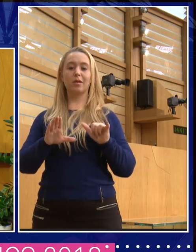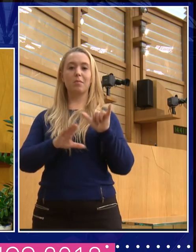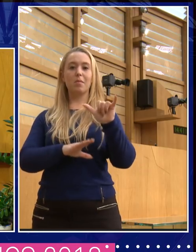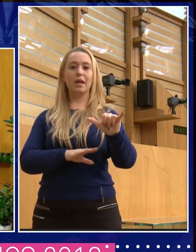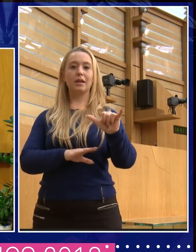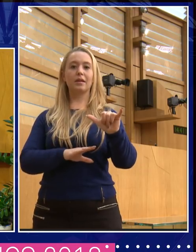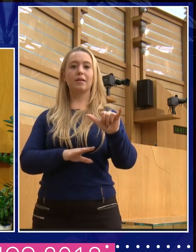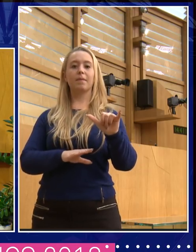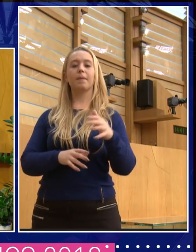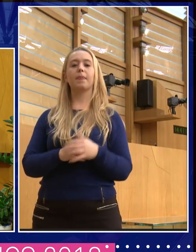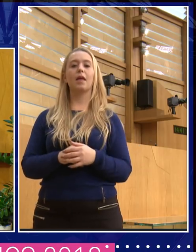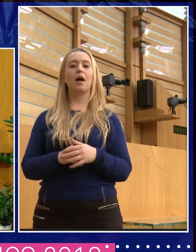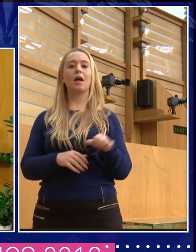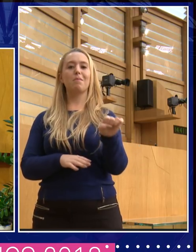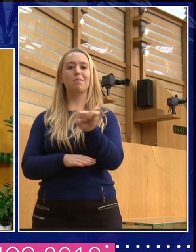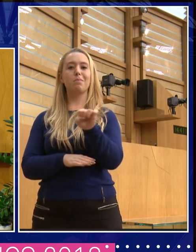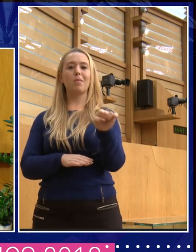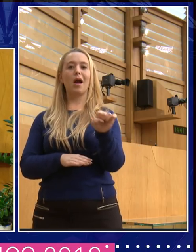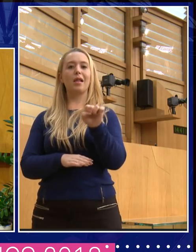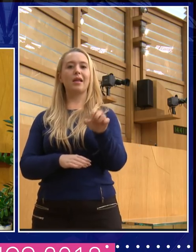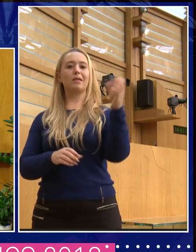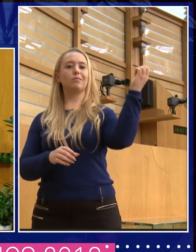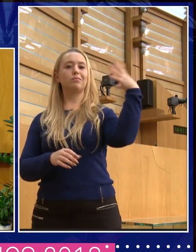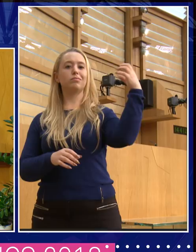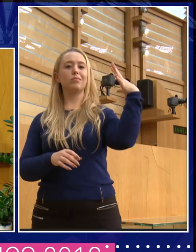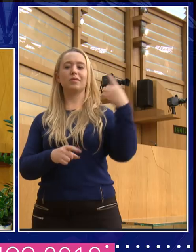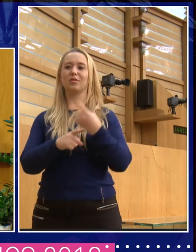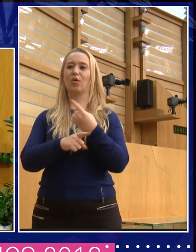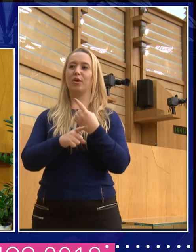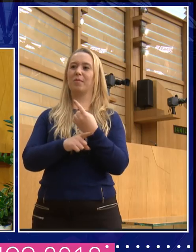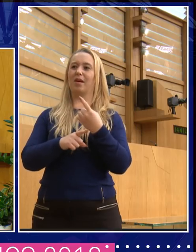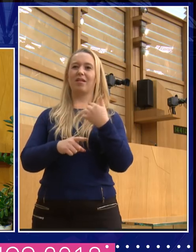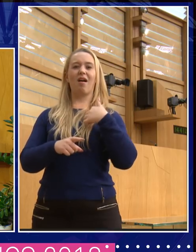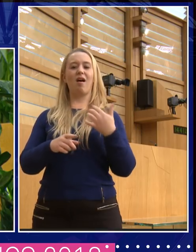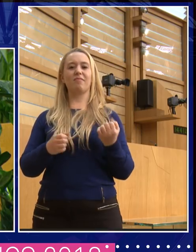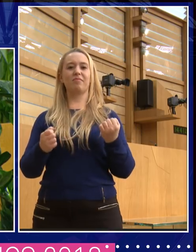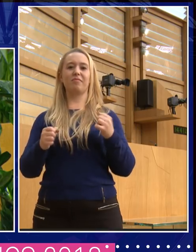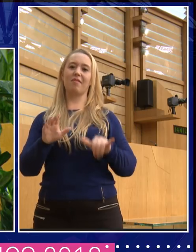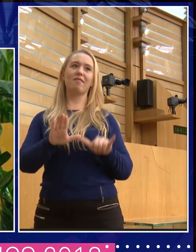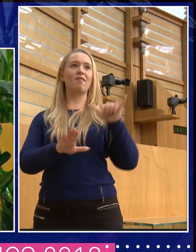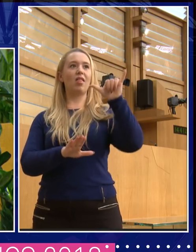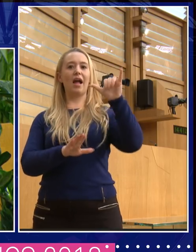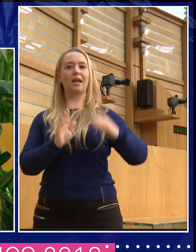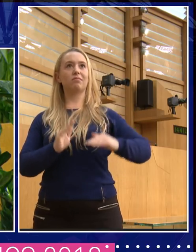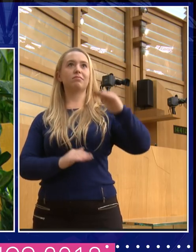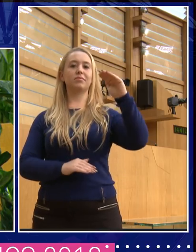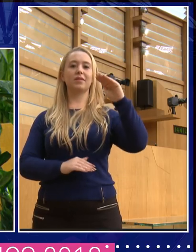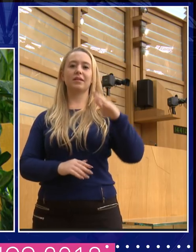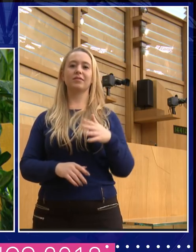says, we're to be travelling at 35,000 feet and whatever, you know, does the kind of pilot bit. And I was on this plane and that